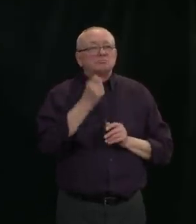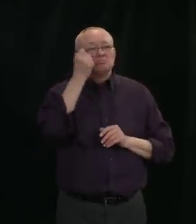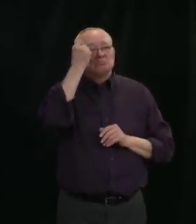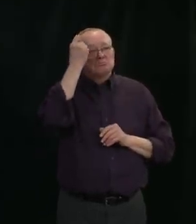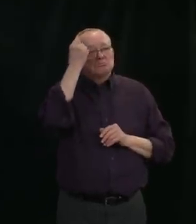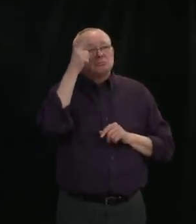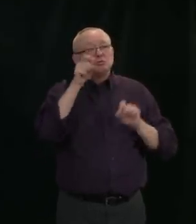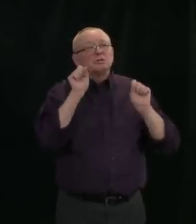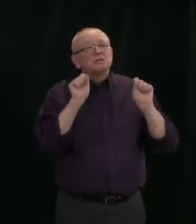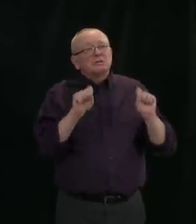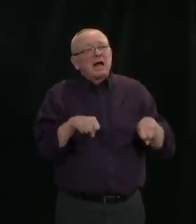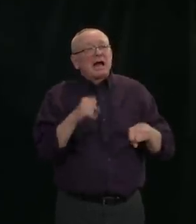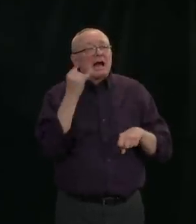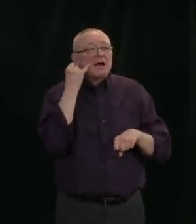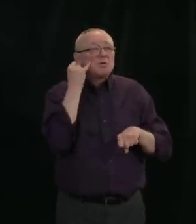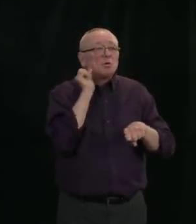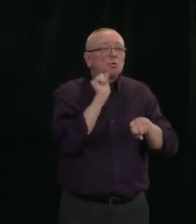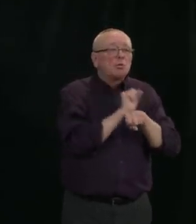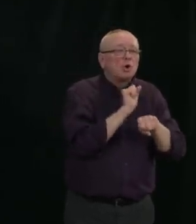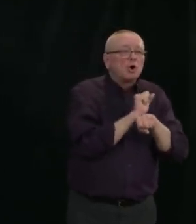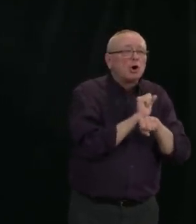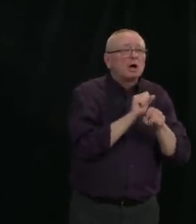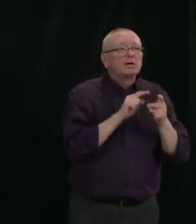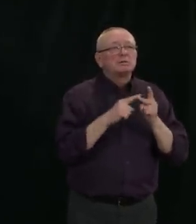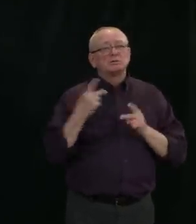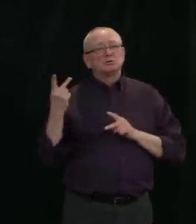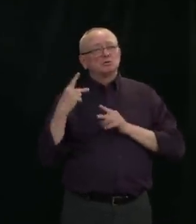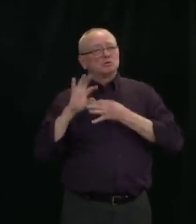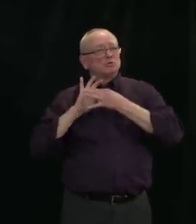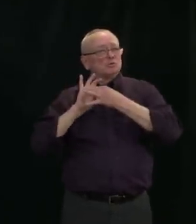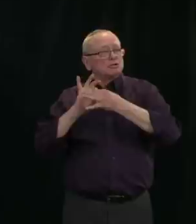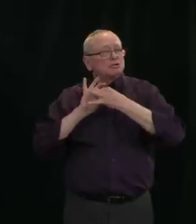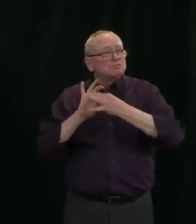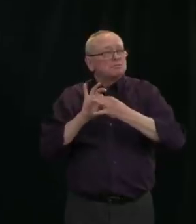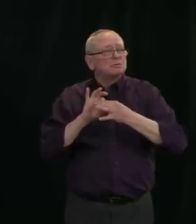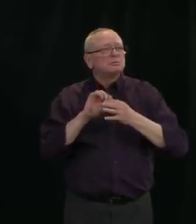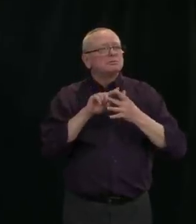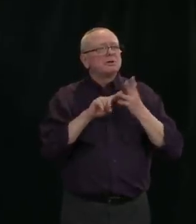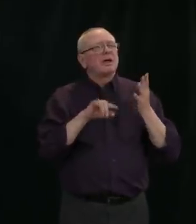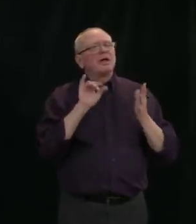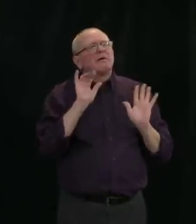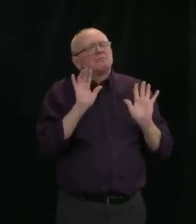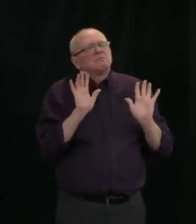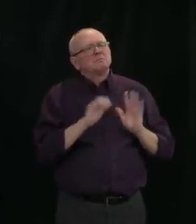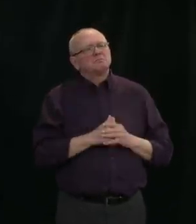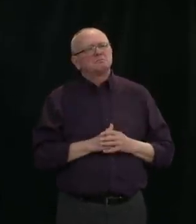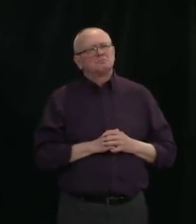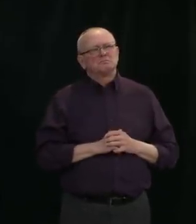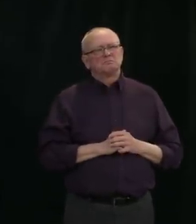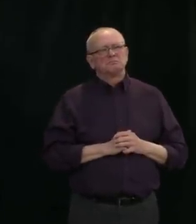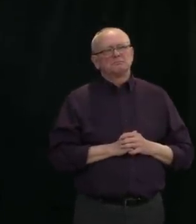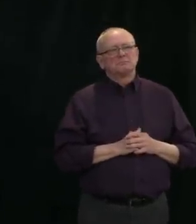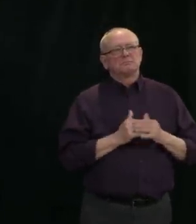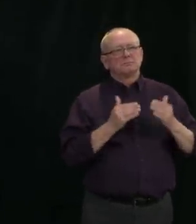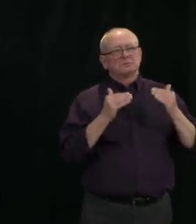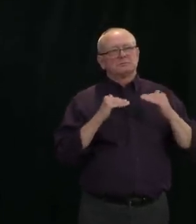Operator, can you please put through the next caller? Thank you. Yes, the next question is from Jennifer Lee of CBC. Please go ahead.